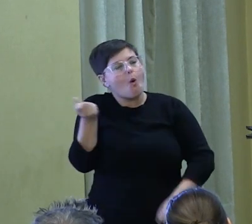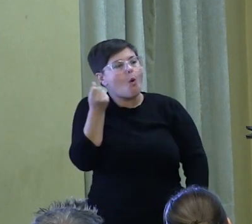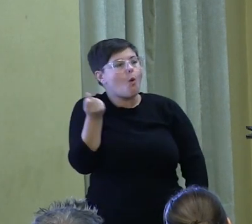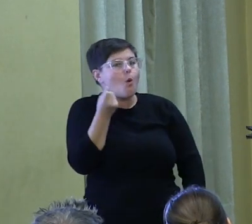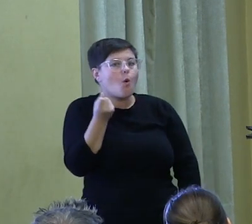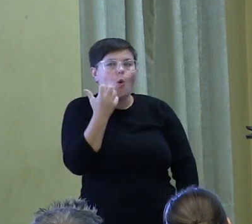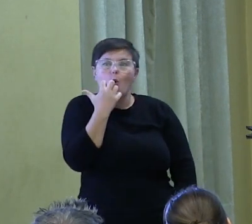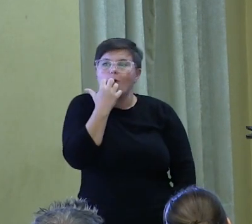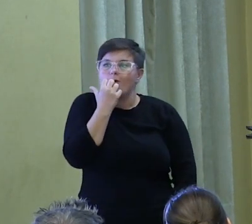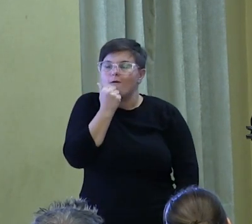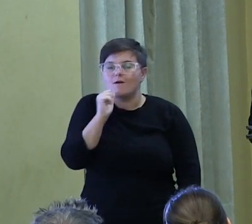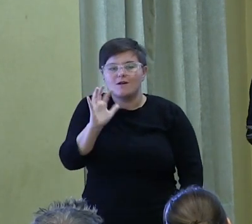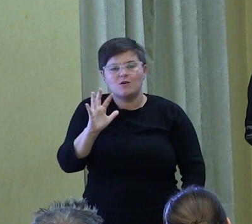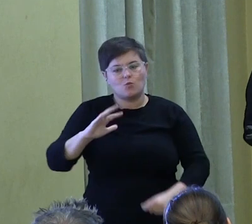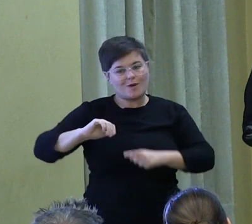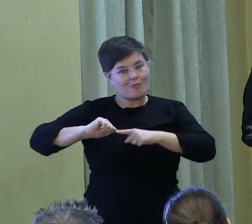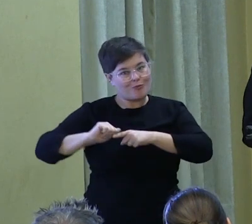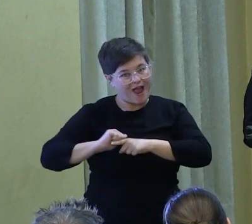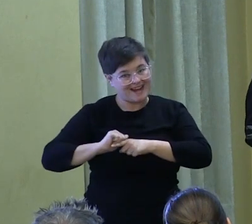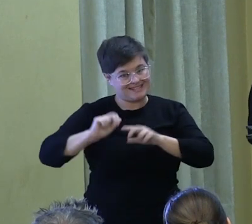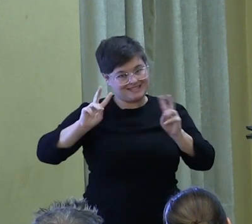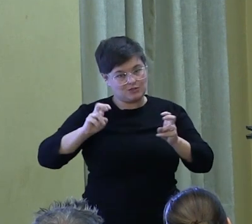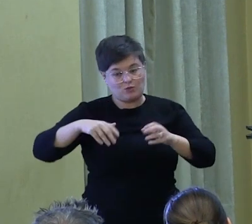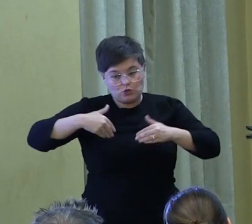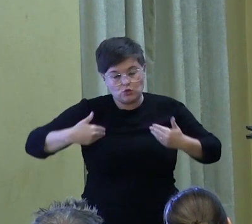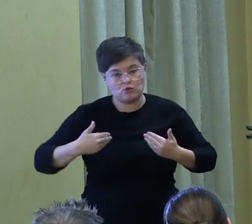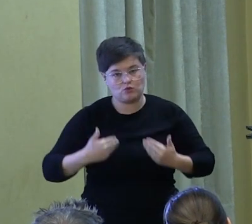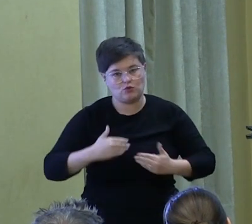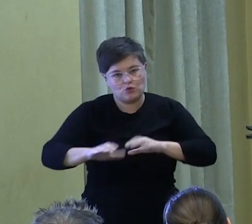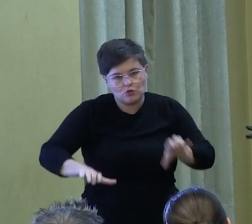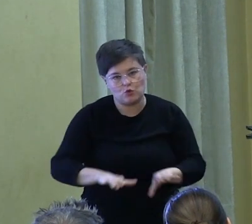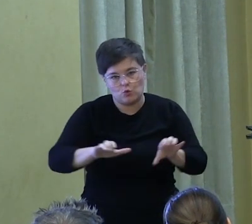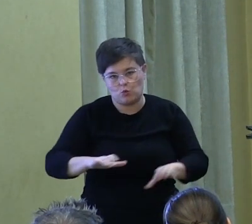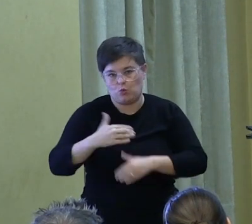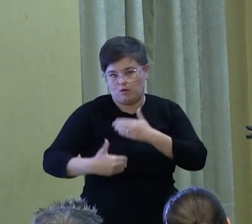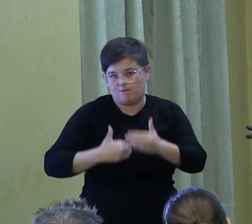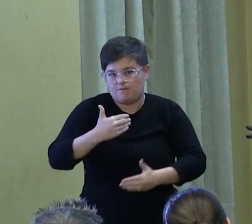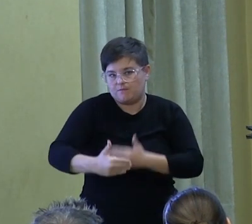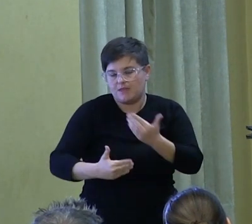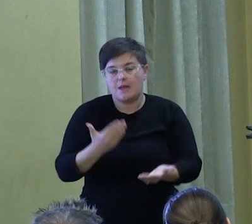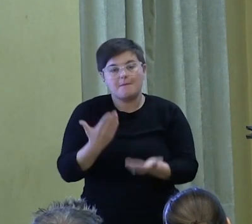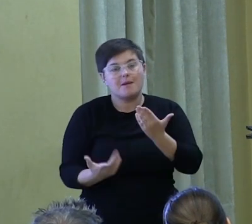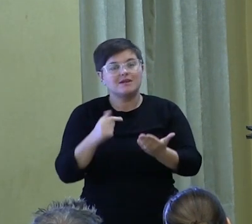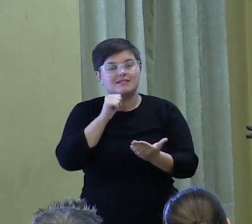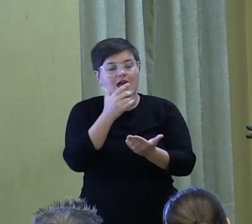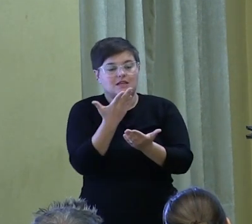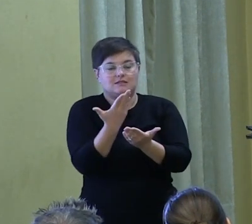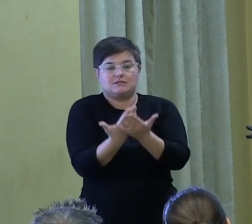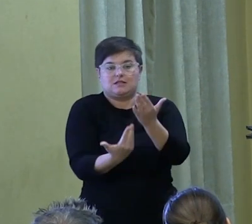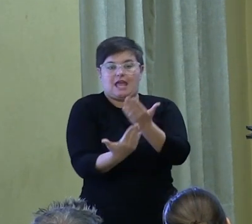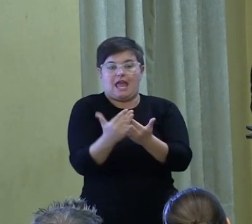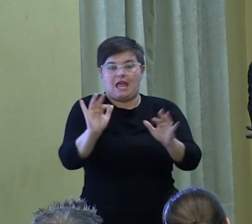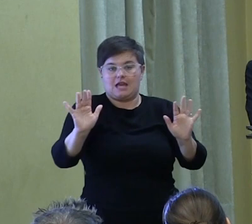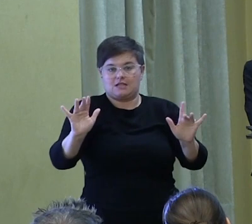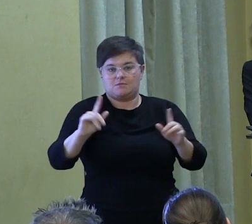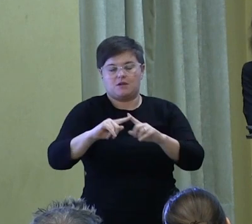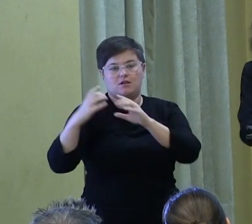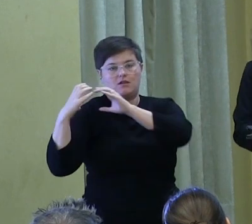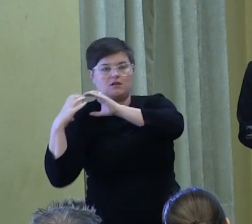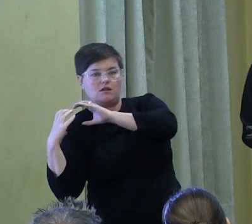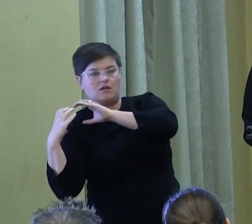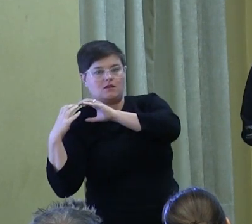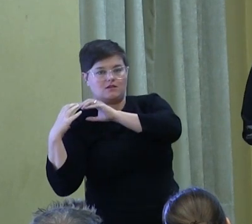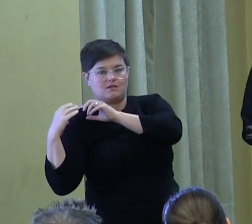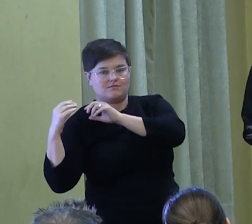rather something we're in the practice of doing. It may not be in our hands, but it's on our shoulders.